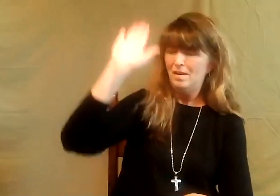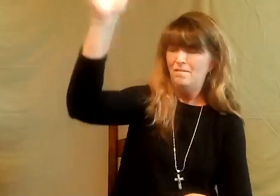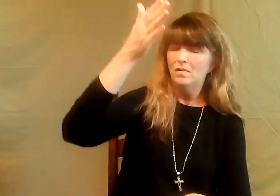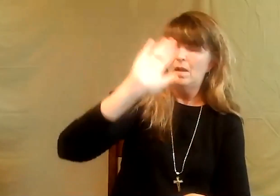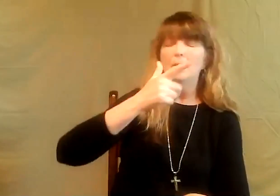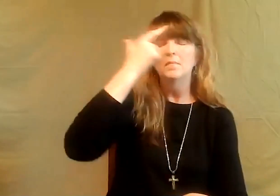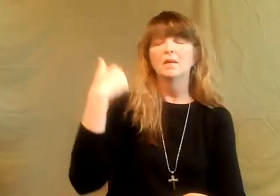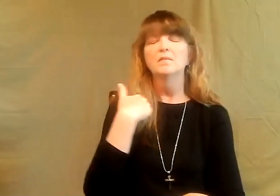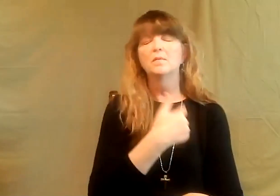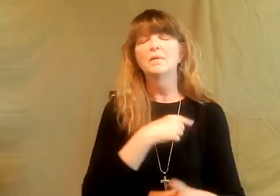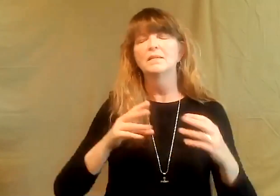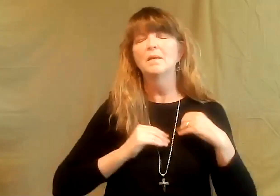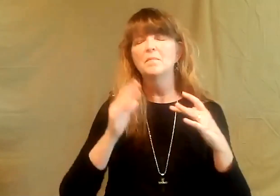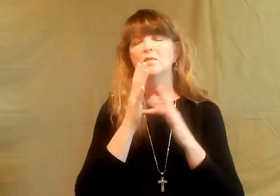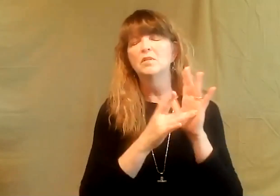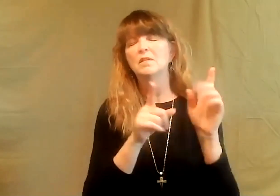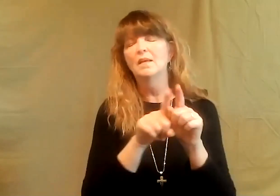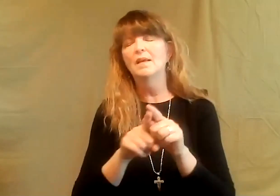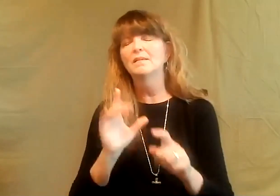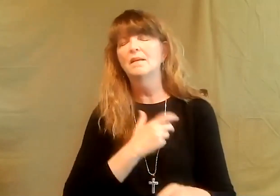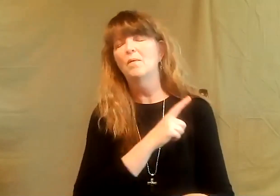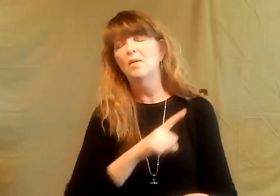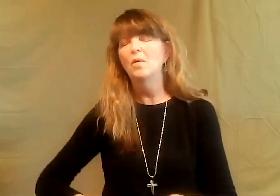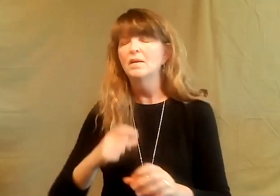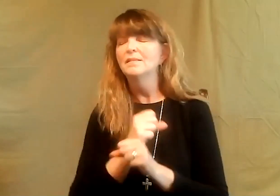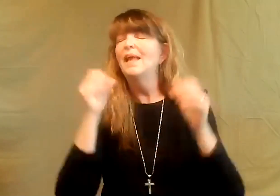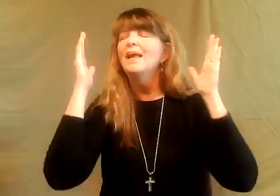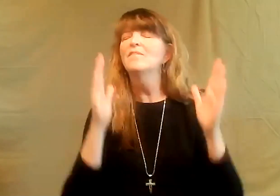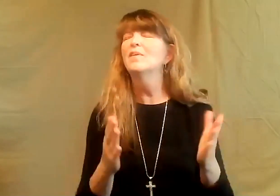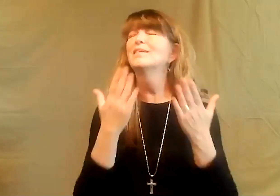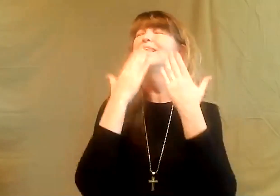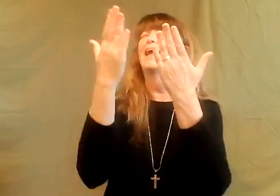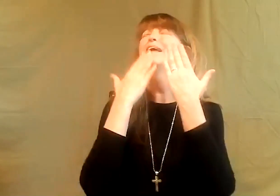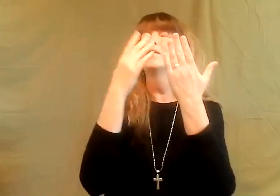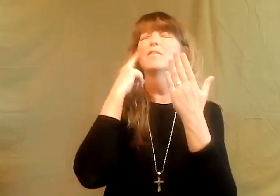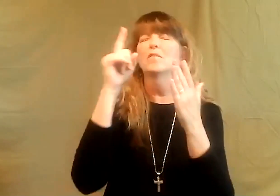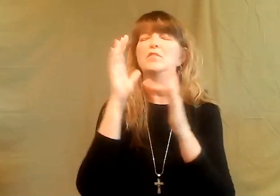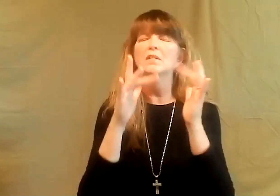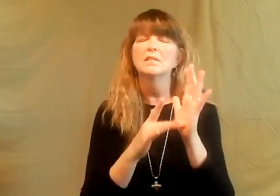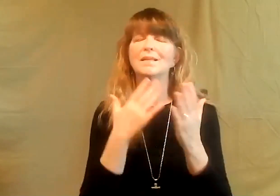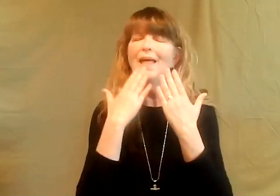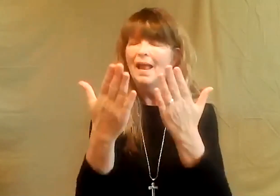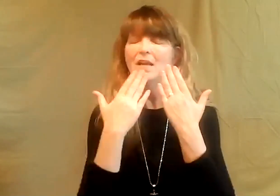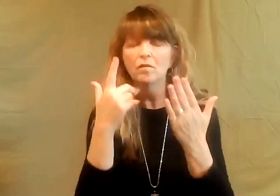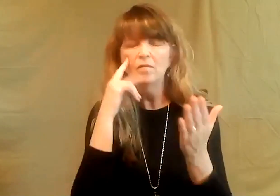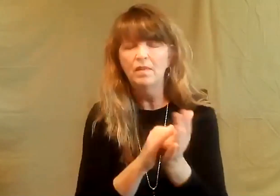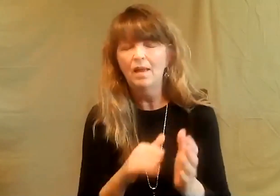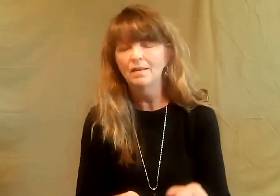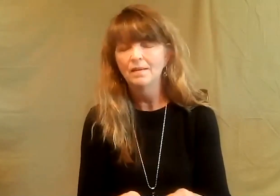We are now known as children of God because we've accepted Jesus Christ as our Lord and Savior. And we thank you